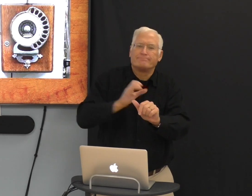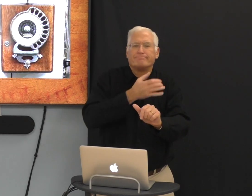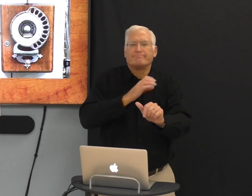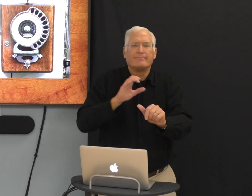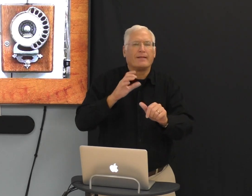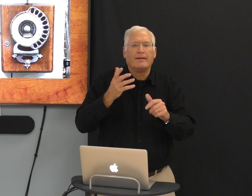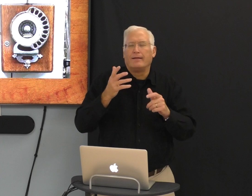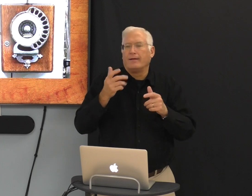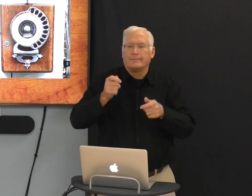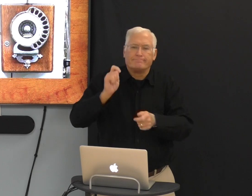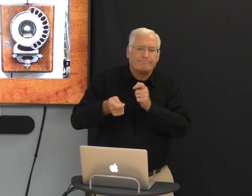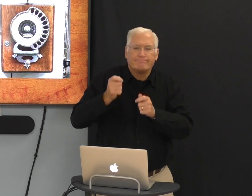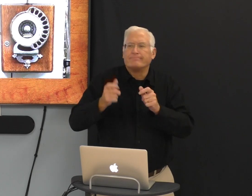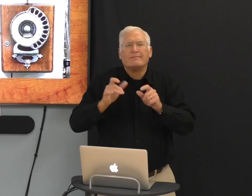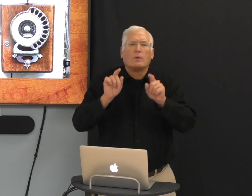Maybe you'd go to a concert.